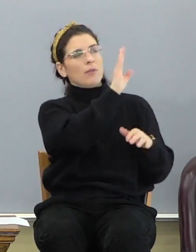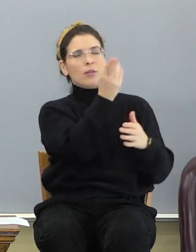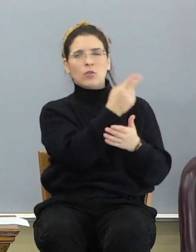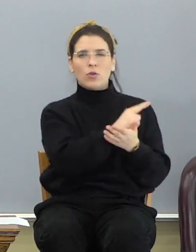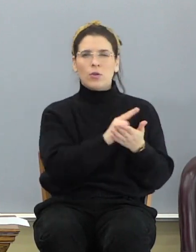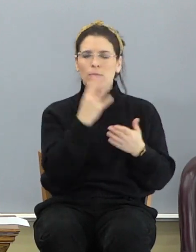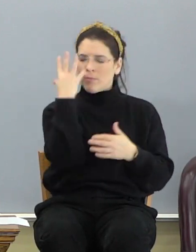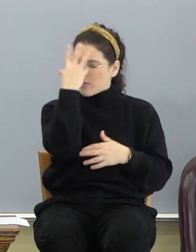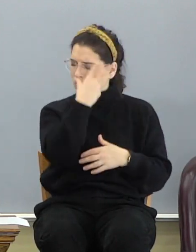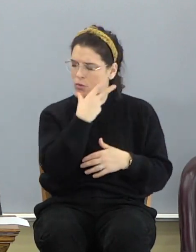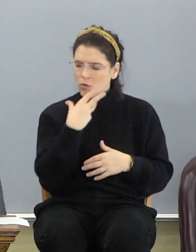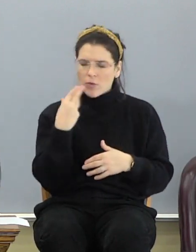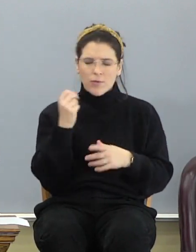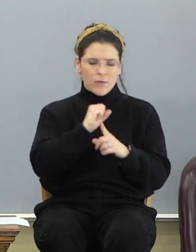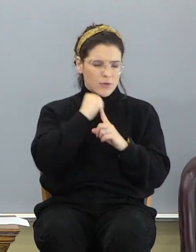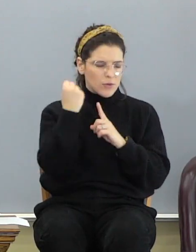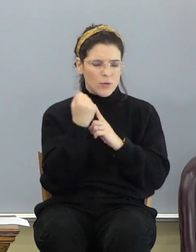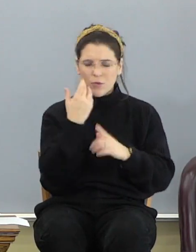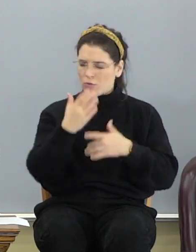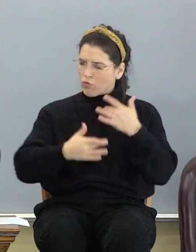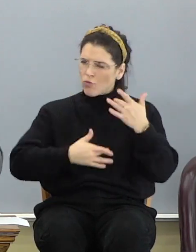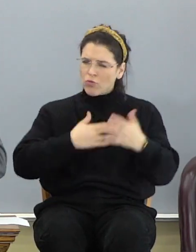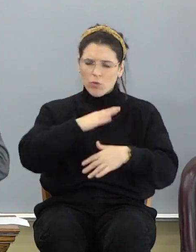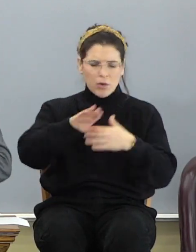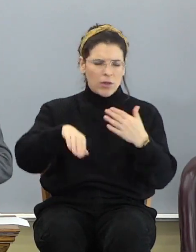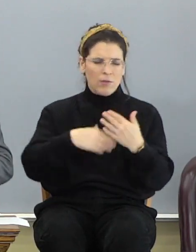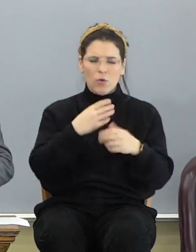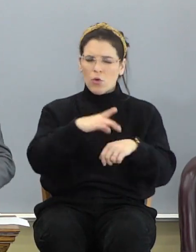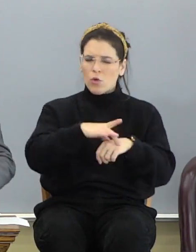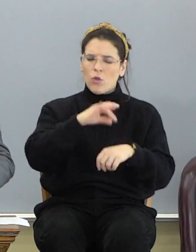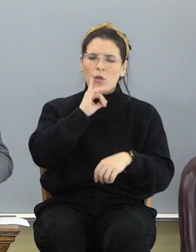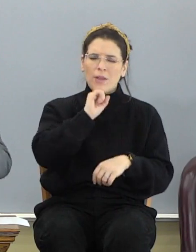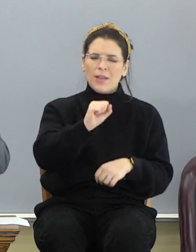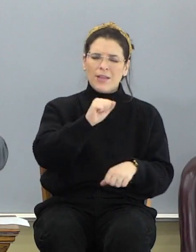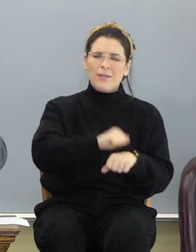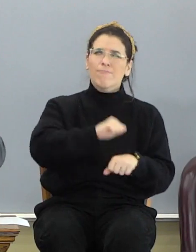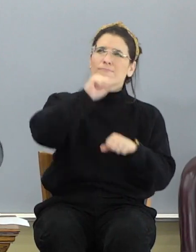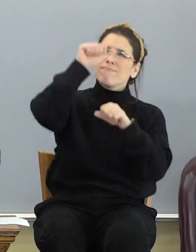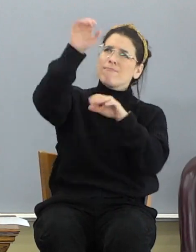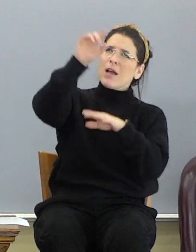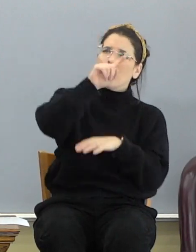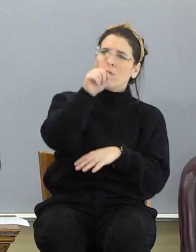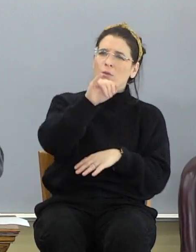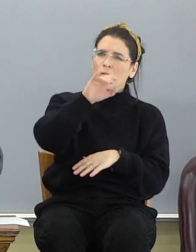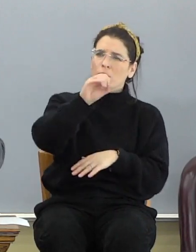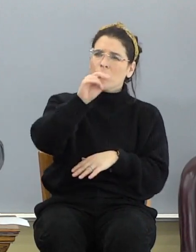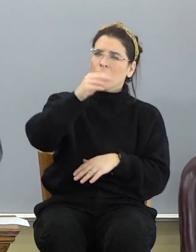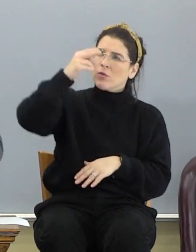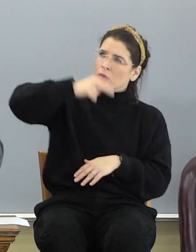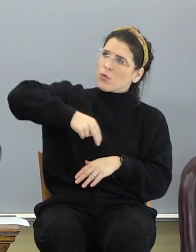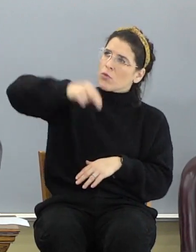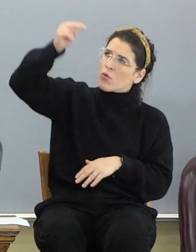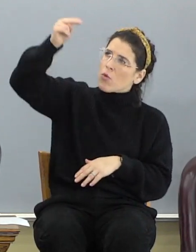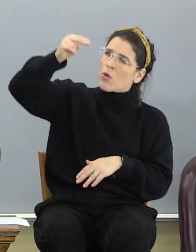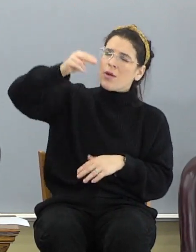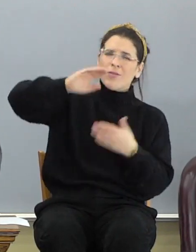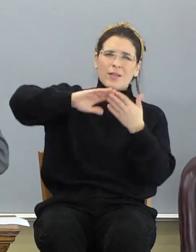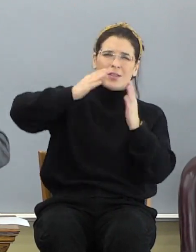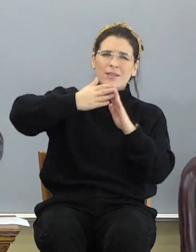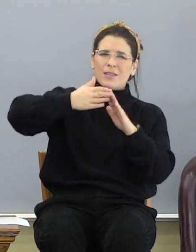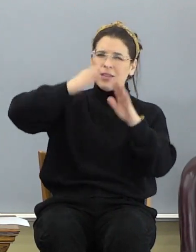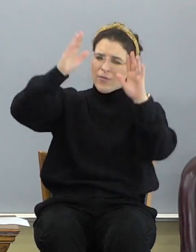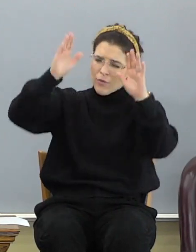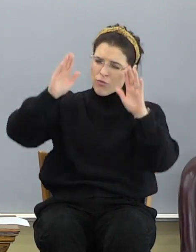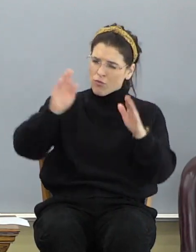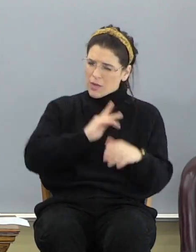Beautiful for situation, the joy of the whole earth is Mount Zion. On the sides of the north, the city of the great king.